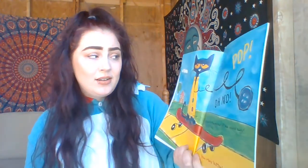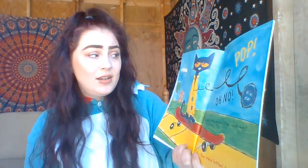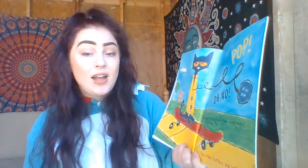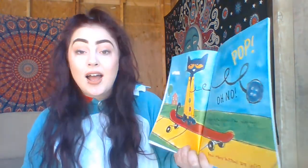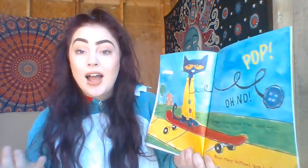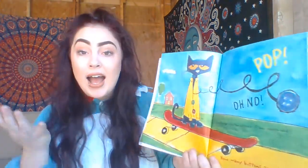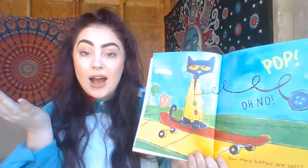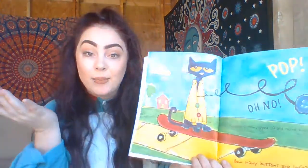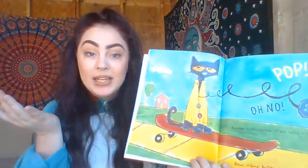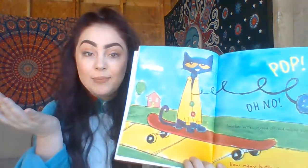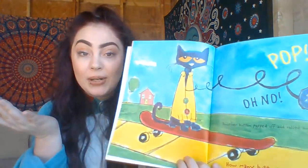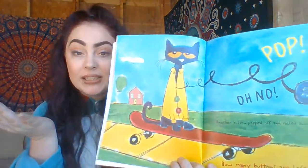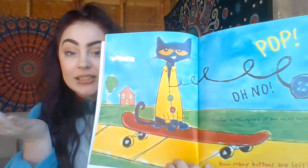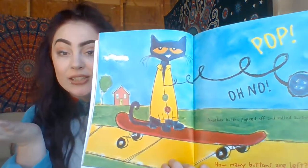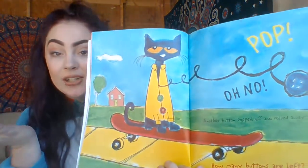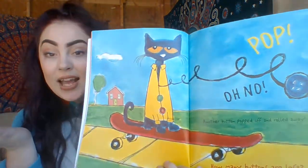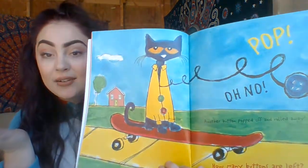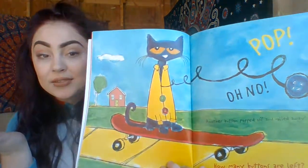How many buttons are left?